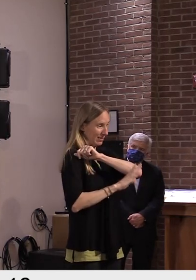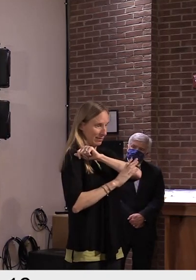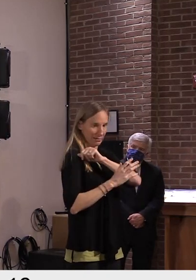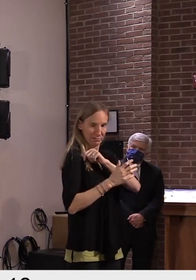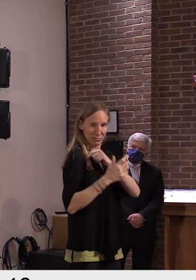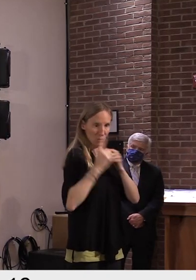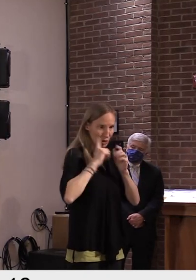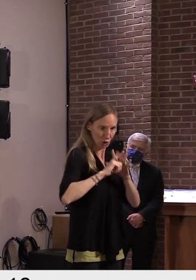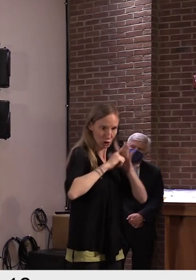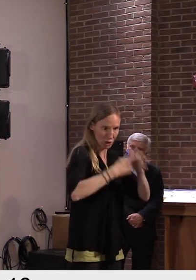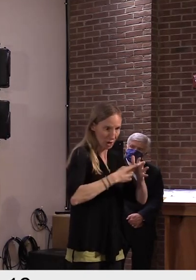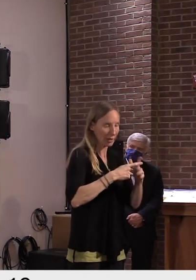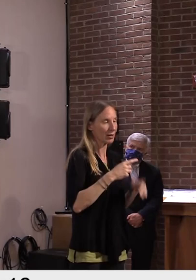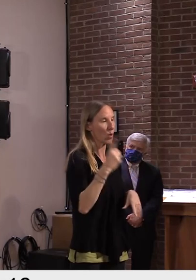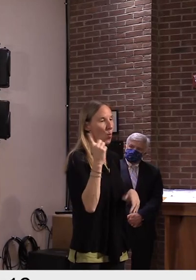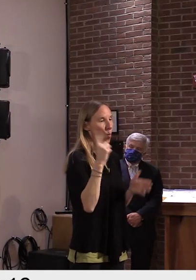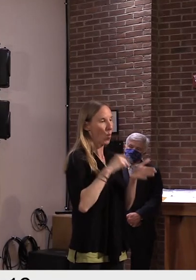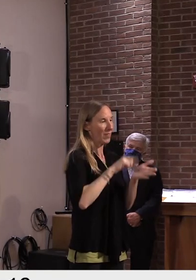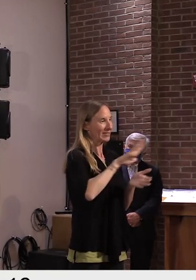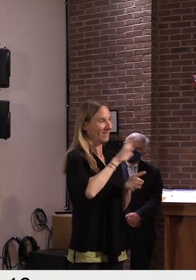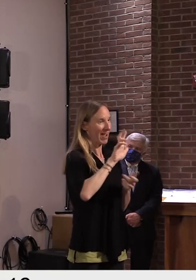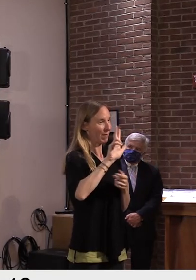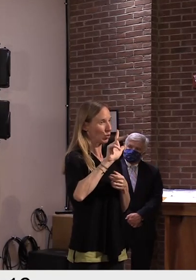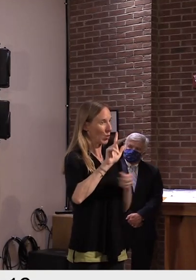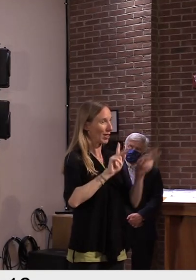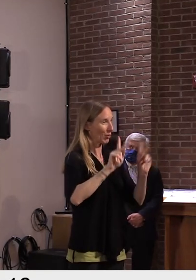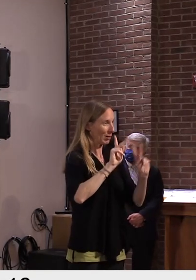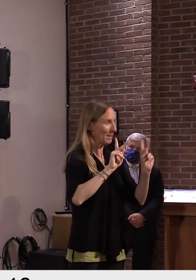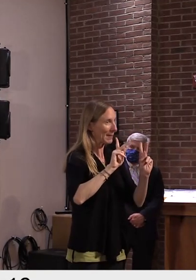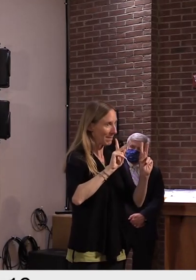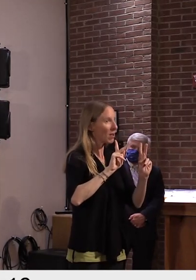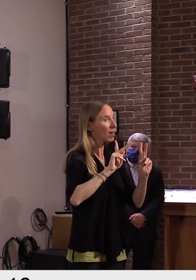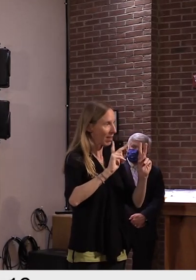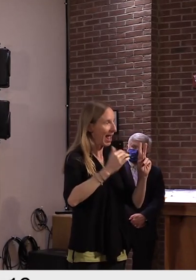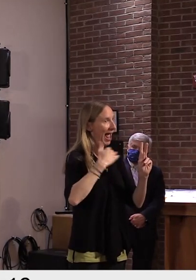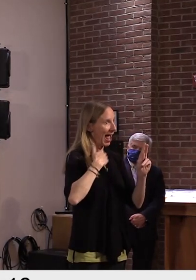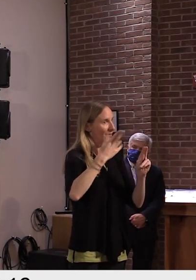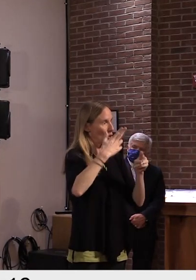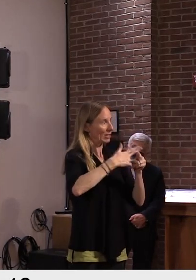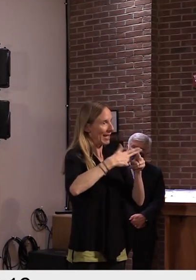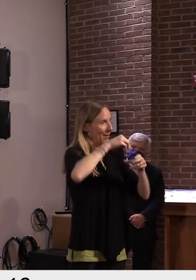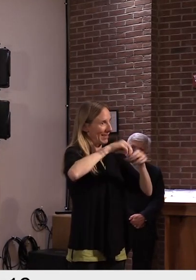1,523 individual people have been named as contacts.